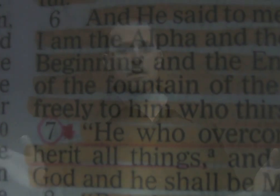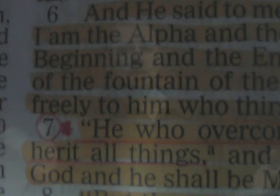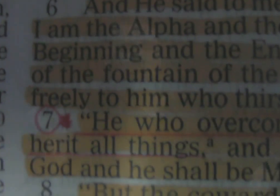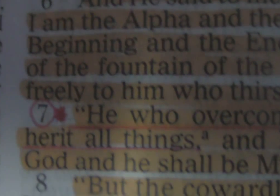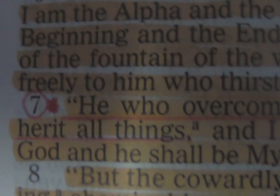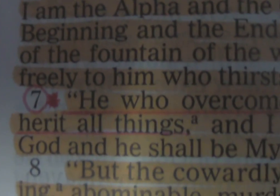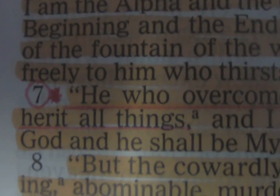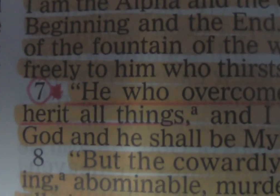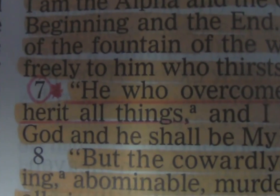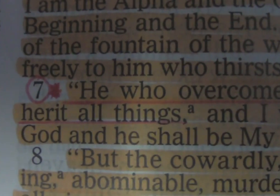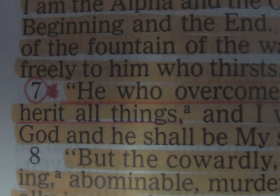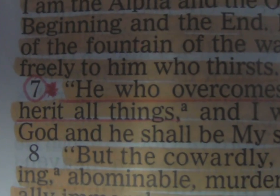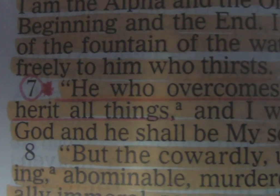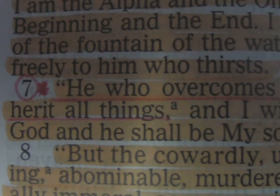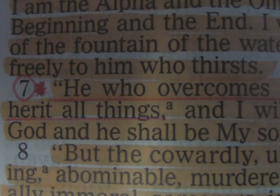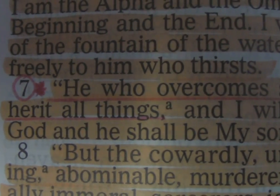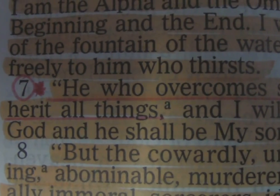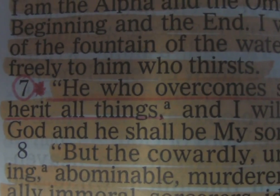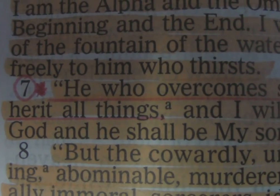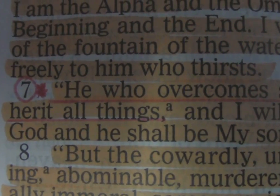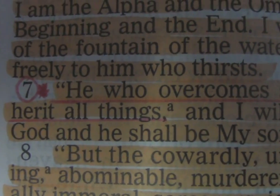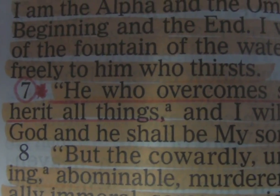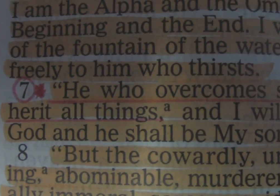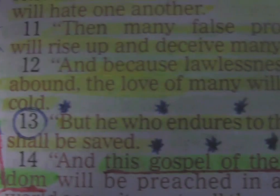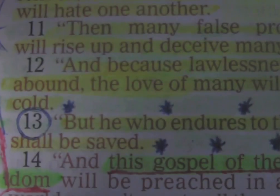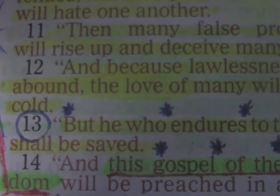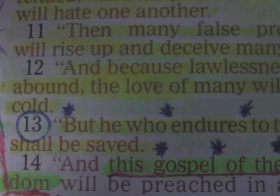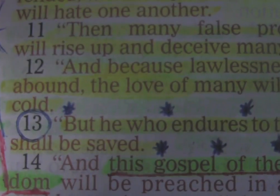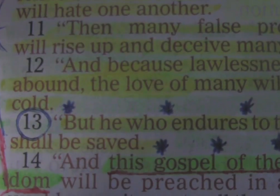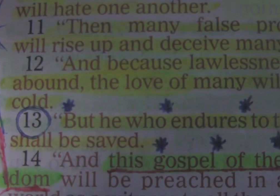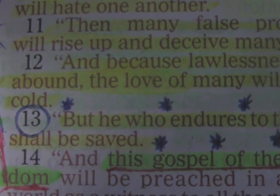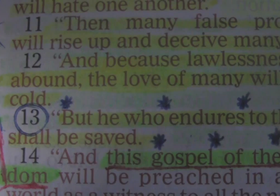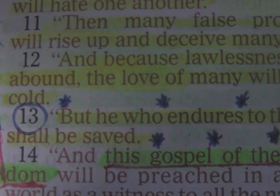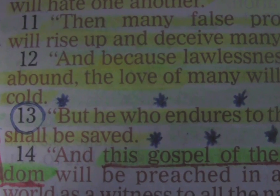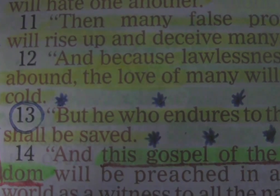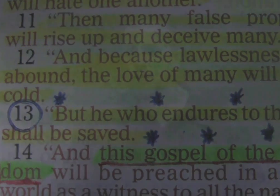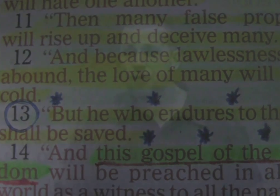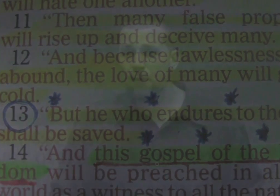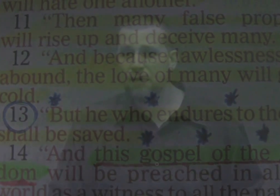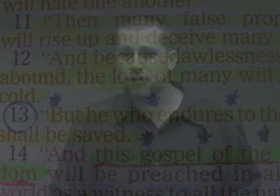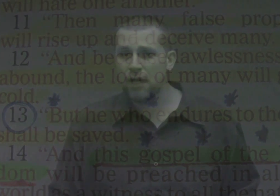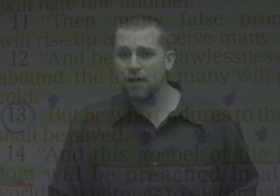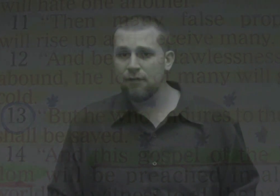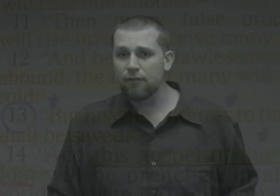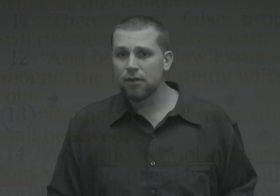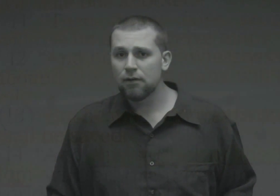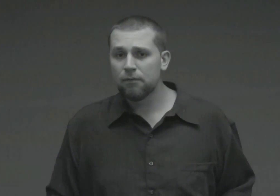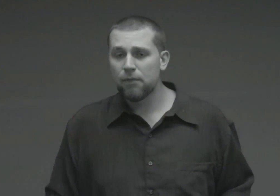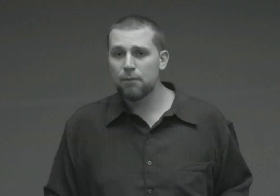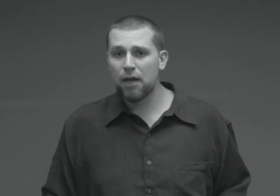He who overcomes shall inherit all things. He who endures to the end shall be saved. Amen.